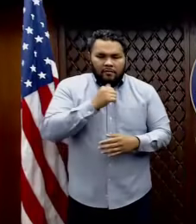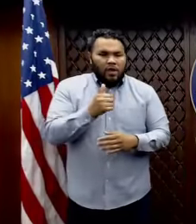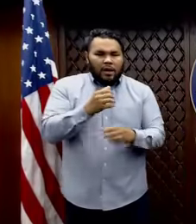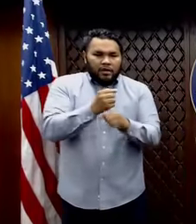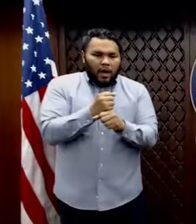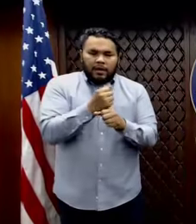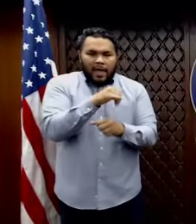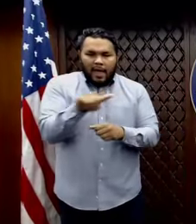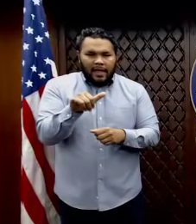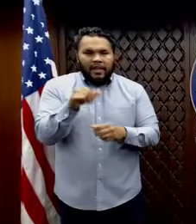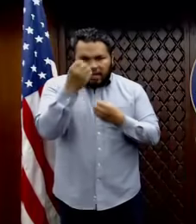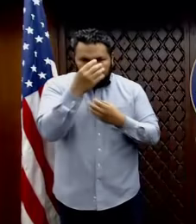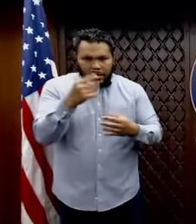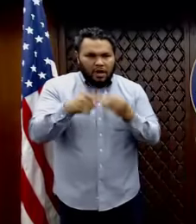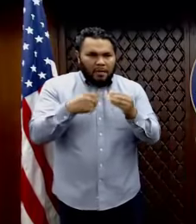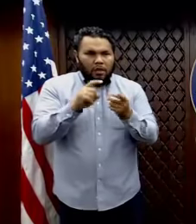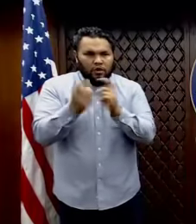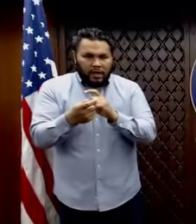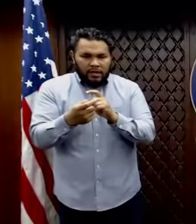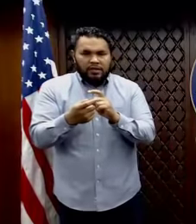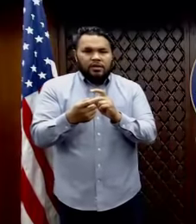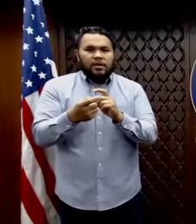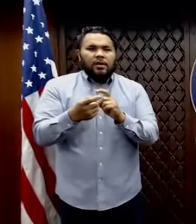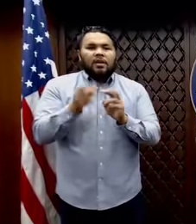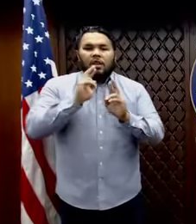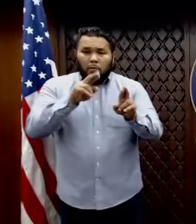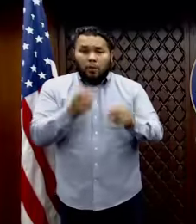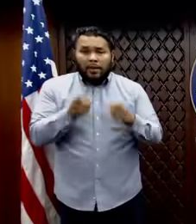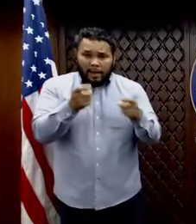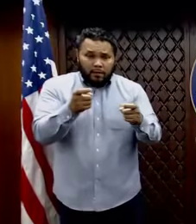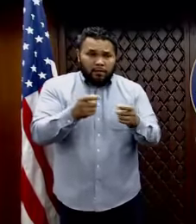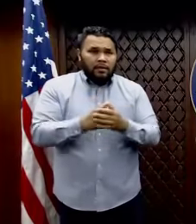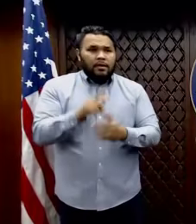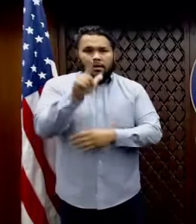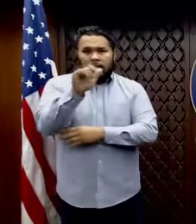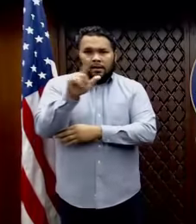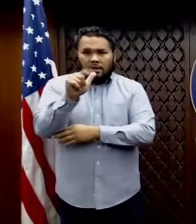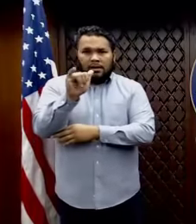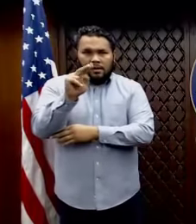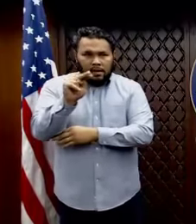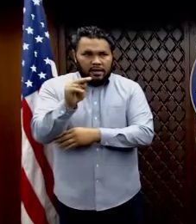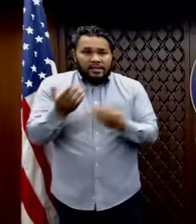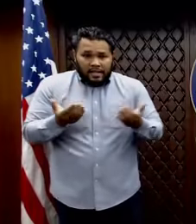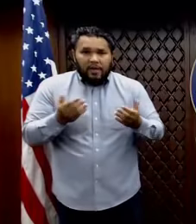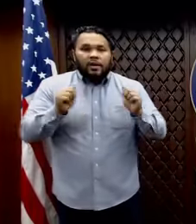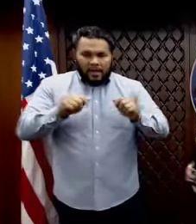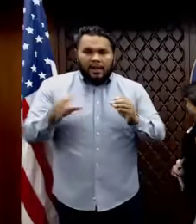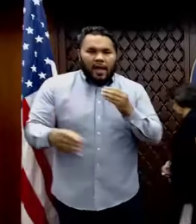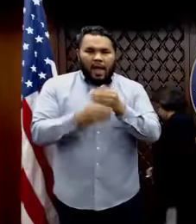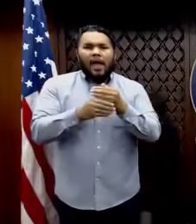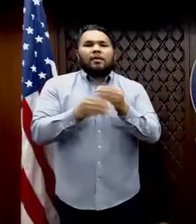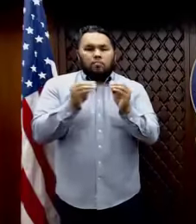the, uh, status and the report is that we gave you. But Lillian is here and she could probably add more to it. Thank you, Governor.